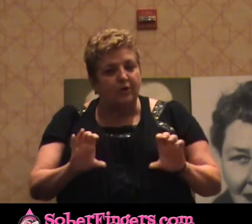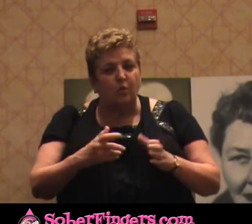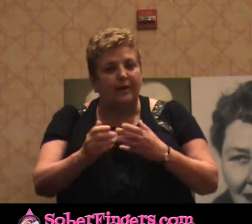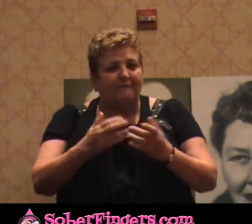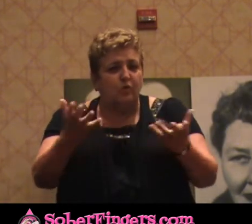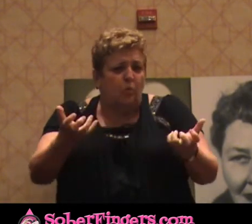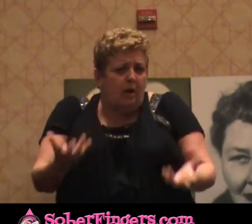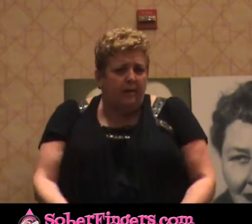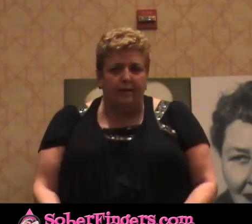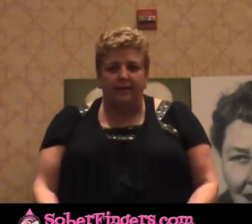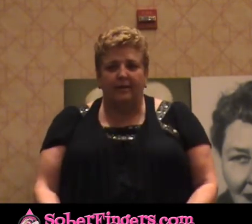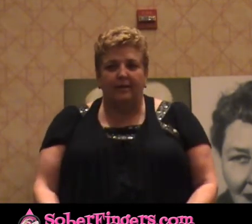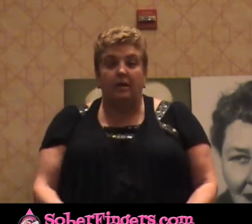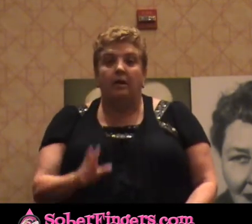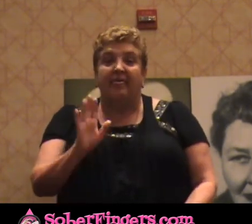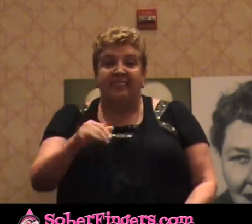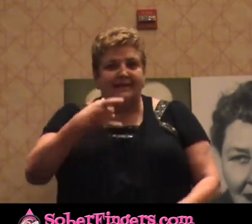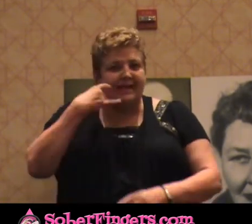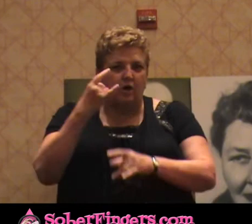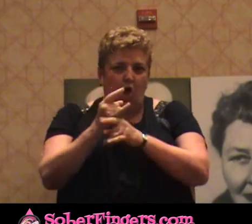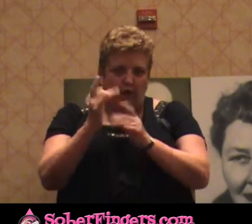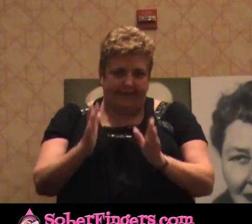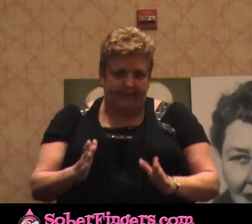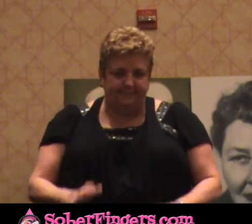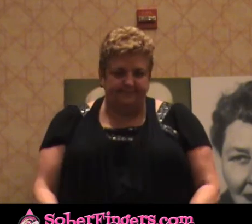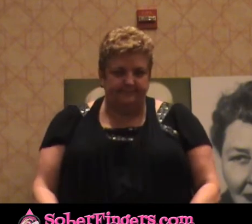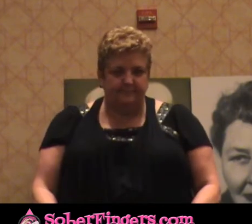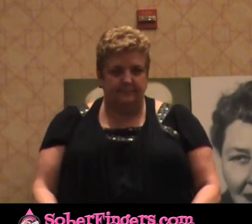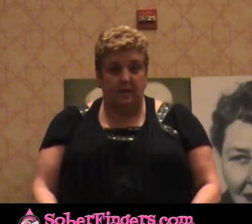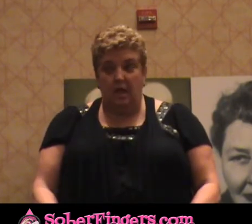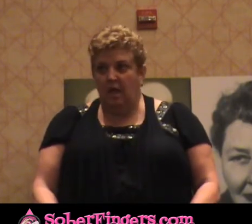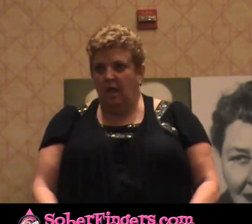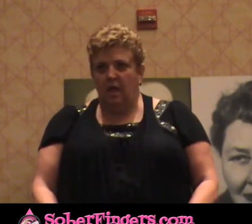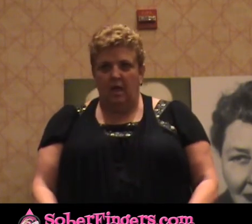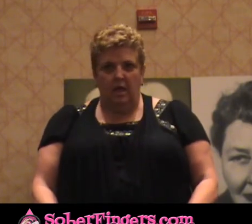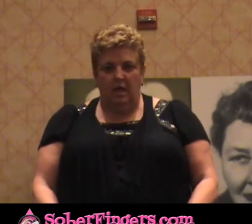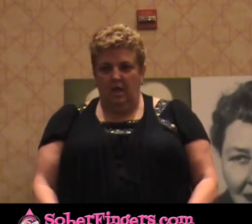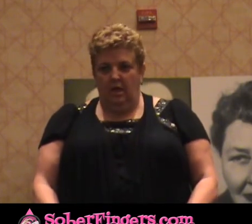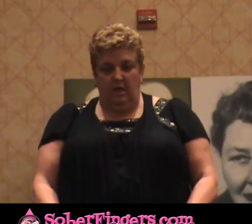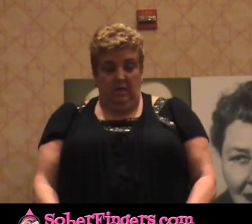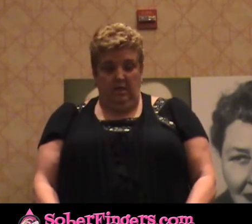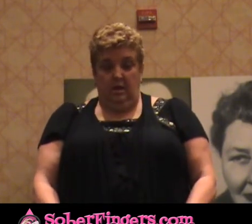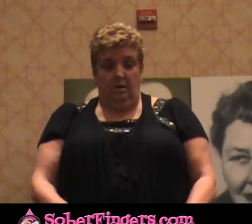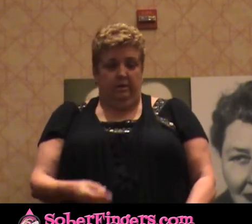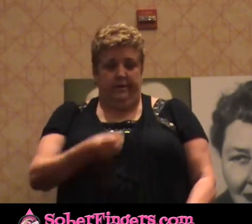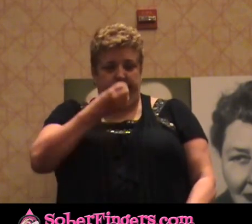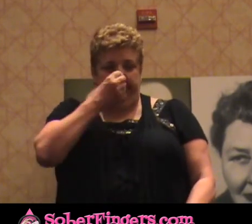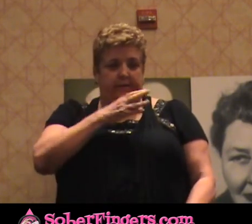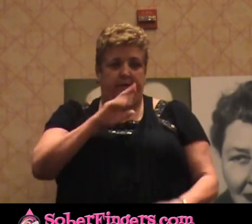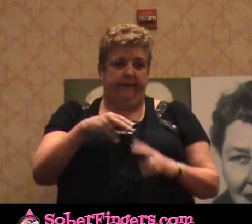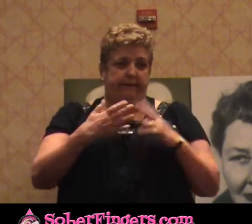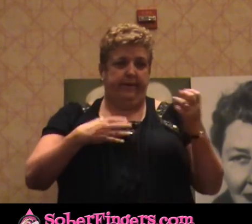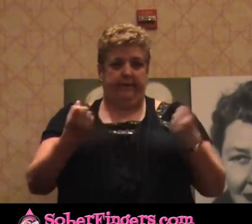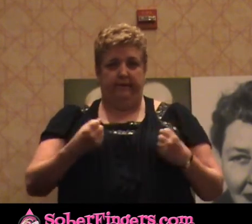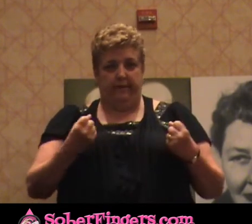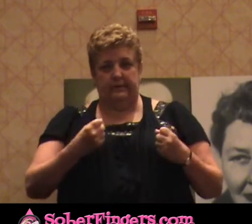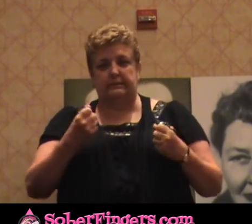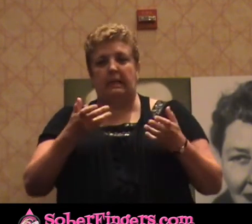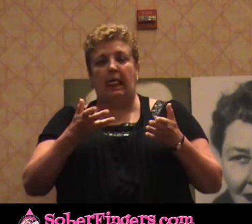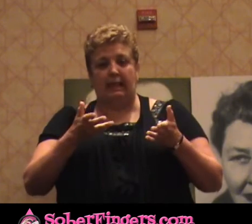That's an alcoholic. I don't know what y'all talking about. You keep my keys, do whatever. I just want my bottle. That's what I'm saying. That